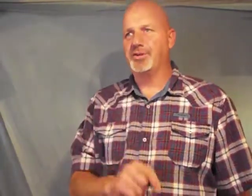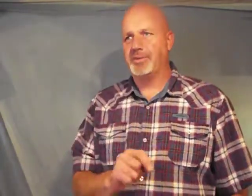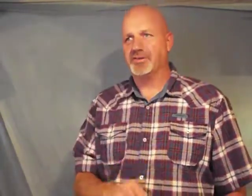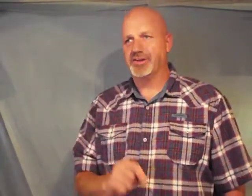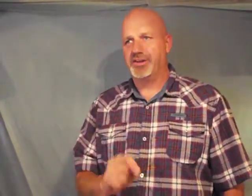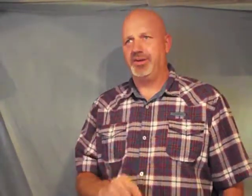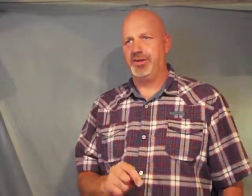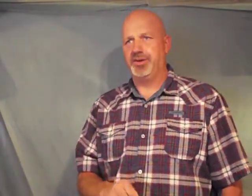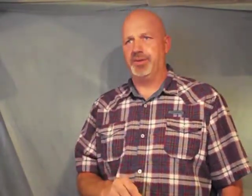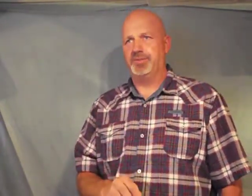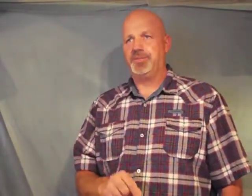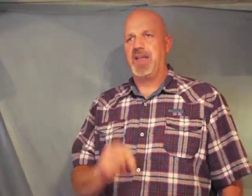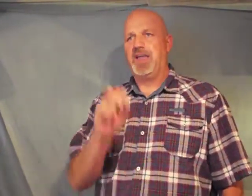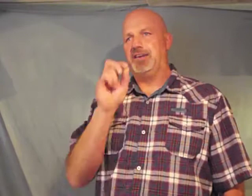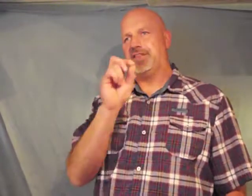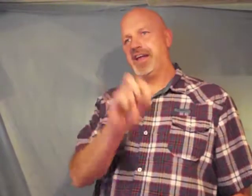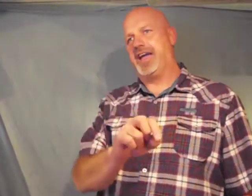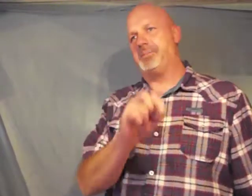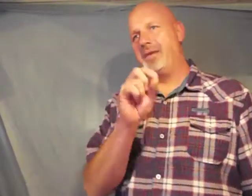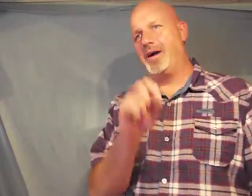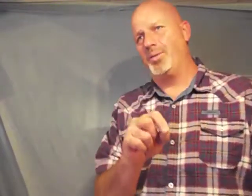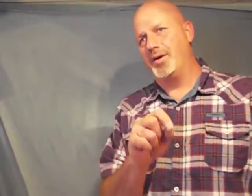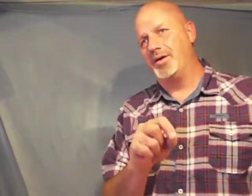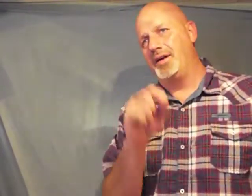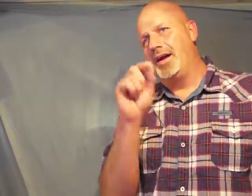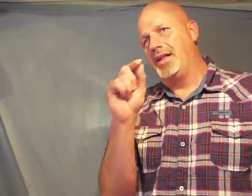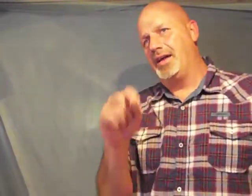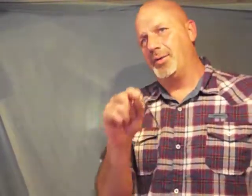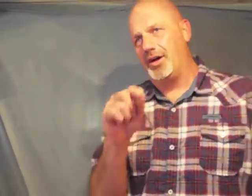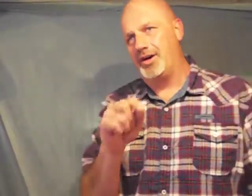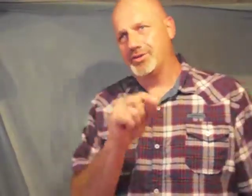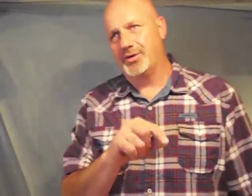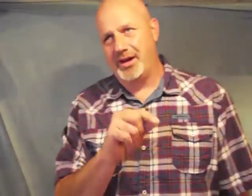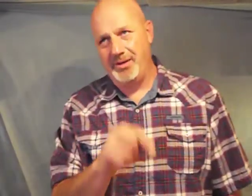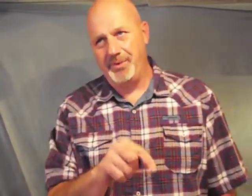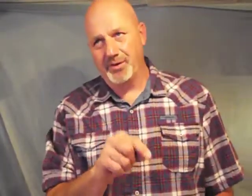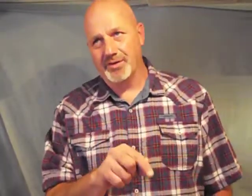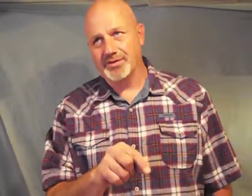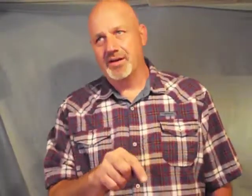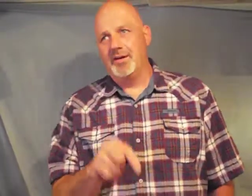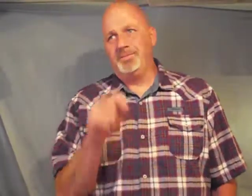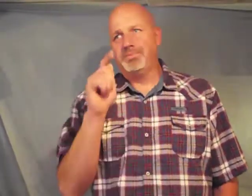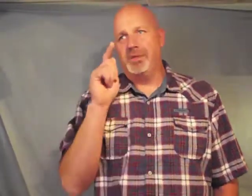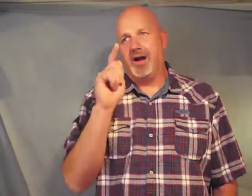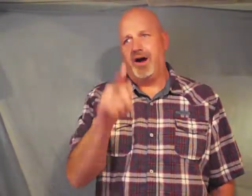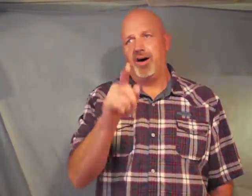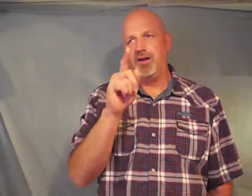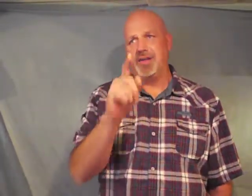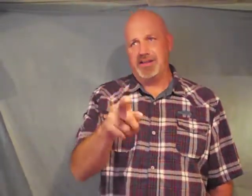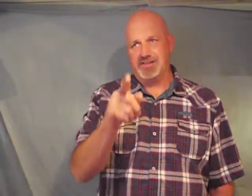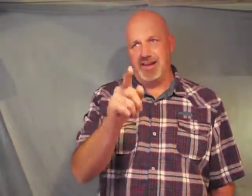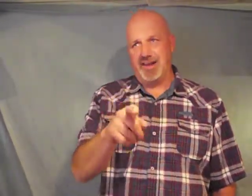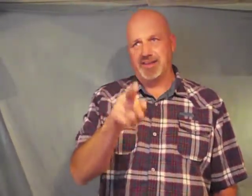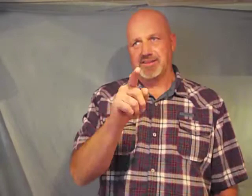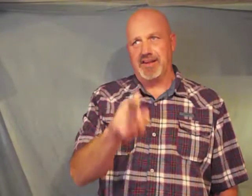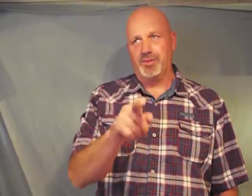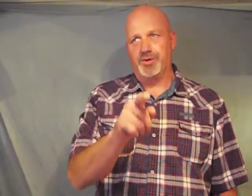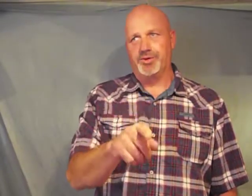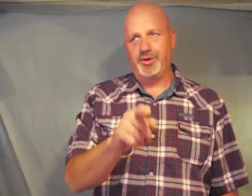persecute you if they kept my word they will also keep yours but all these things they will do